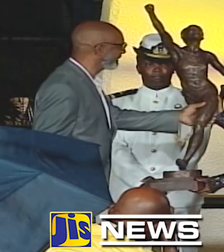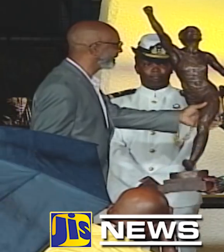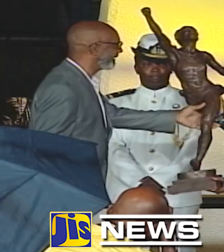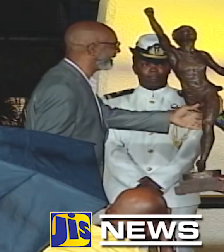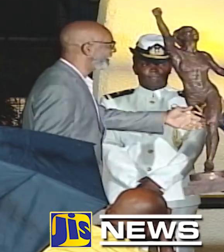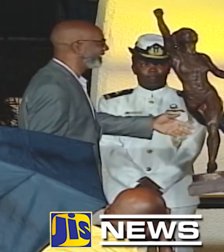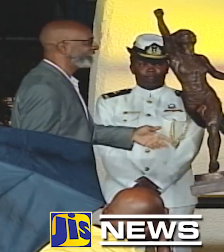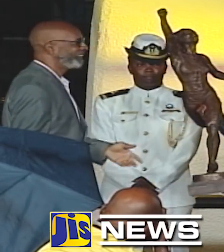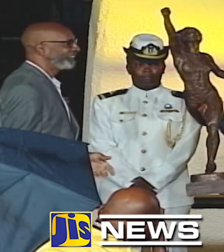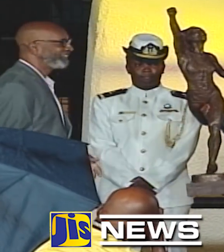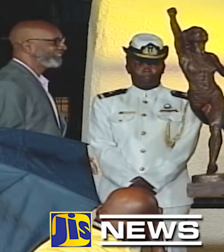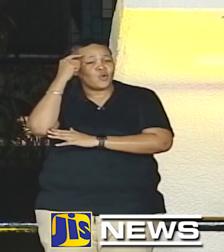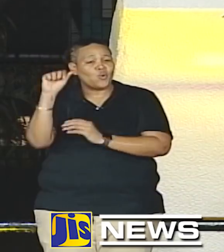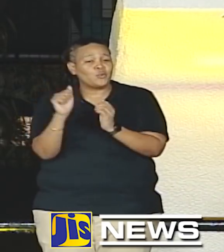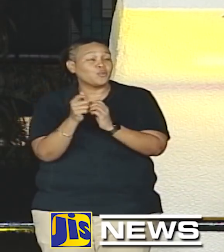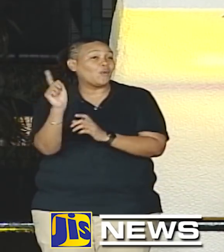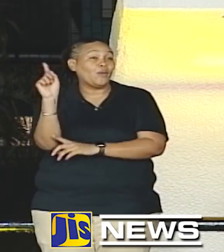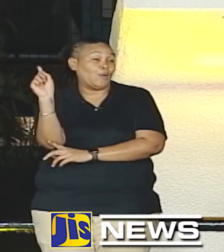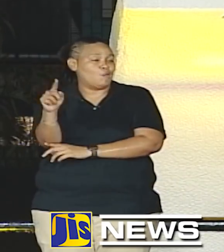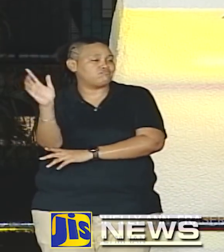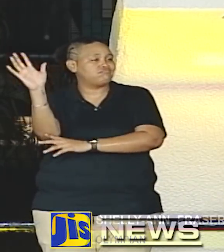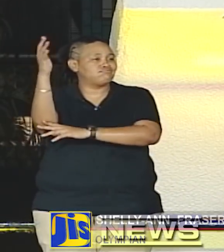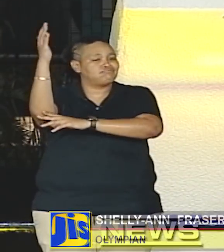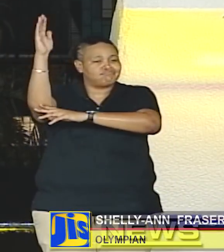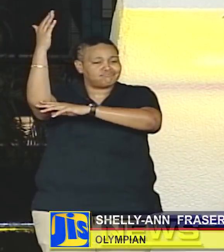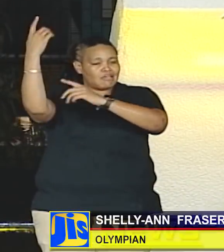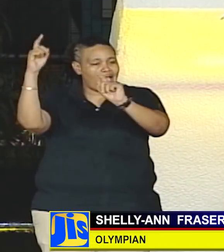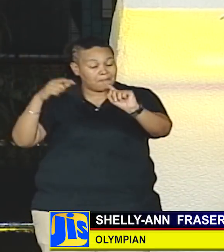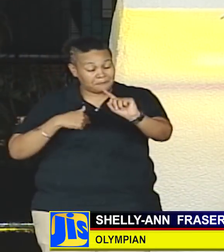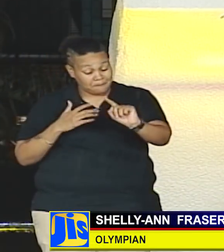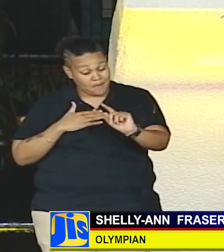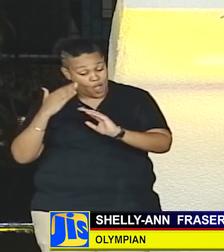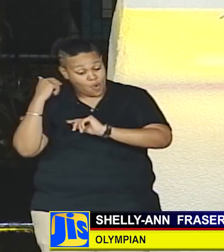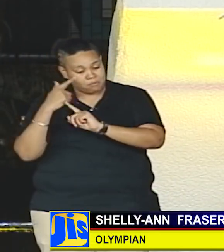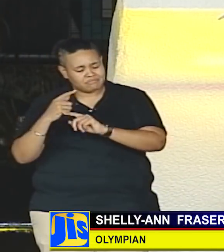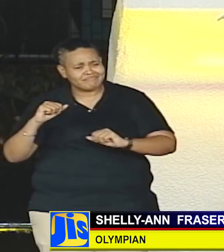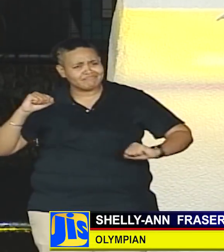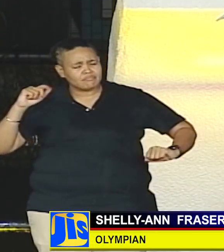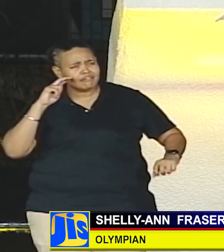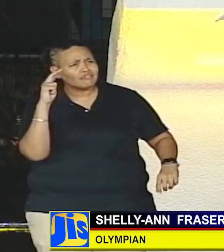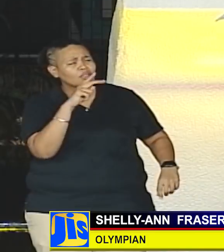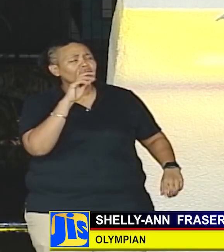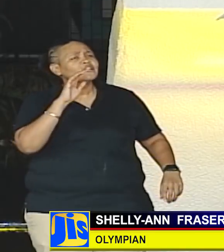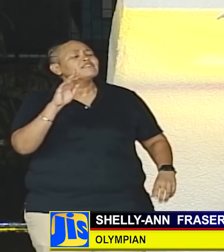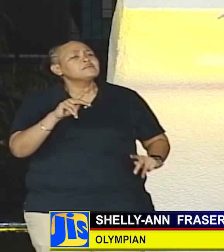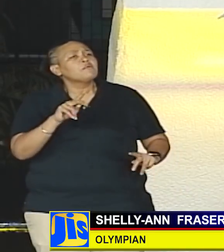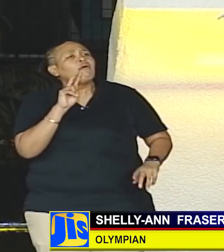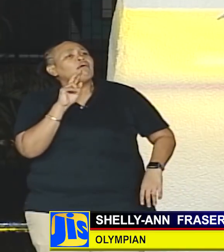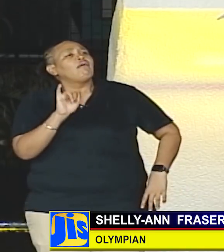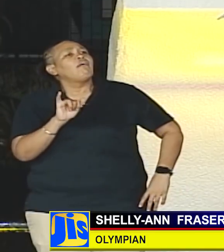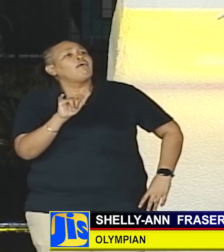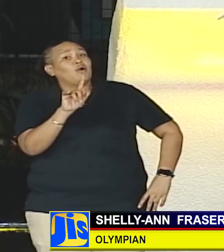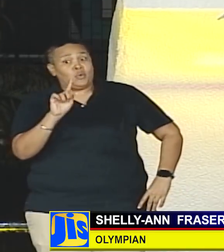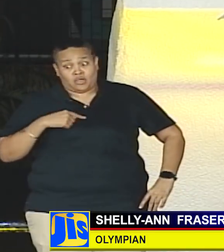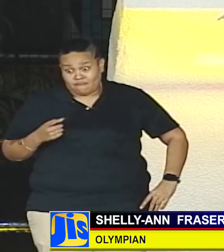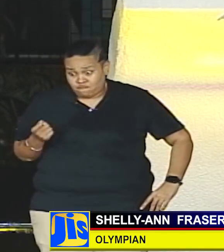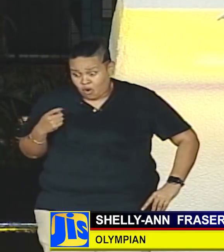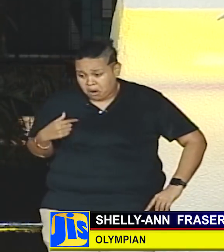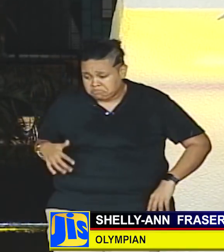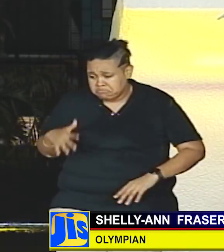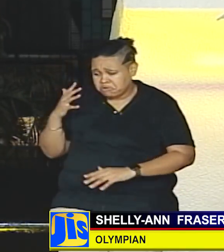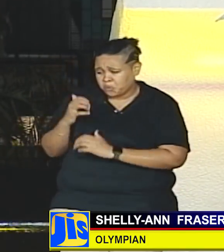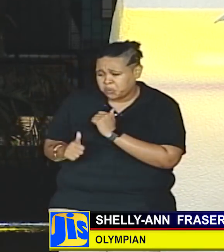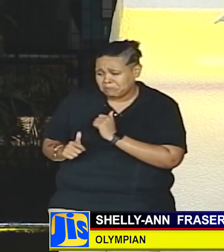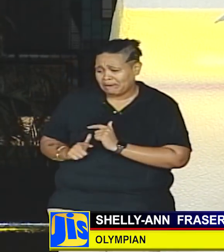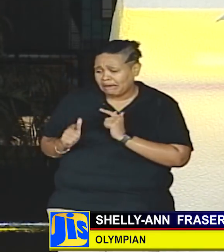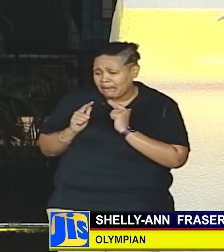unveiling the statue in her honor. It is my hope that this statue will serve as a testament to the fact that where you come from and how